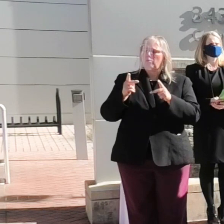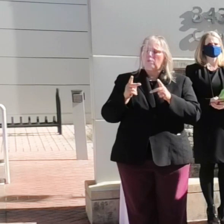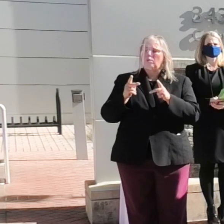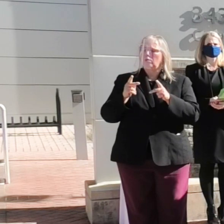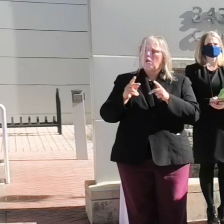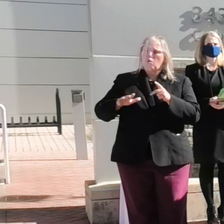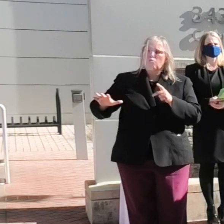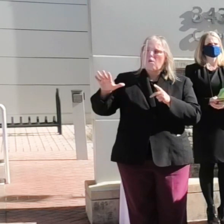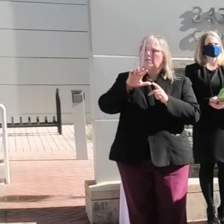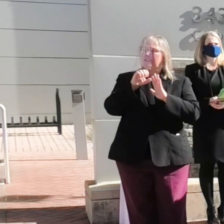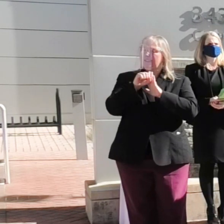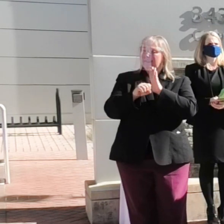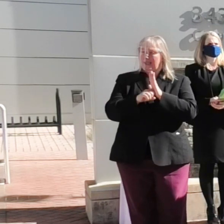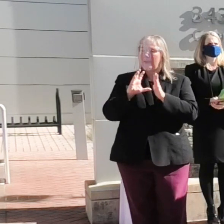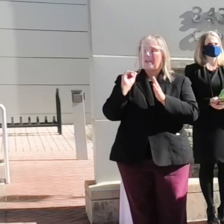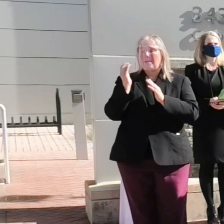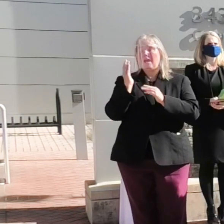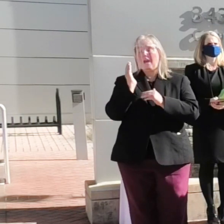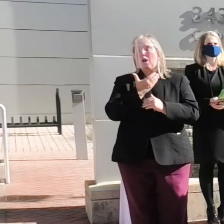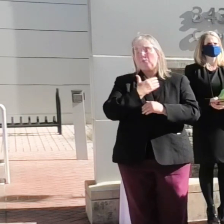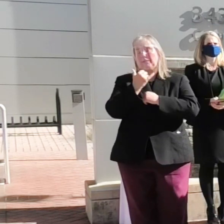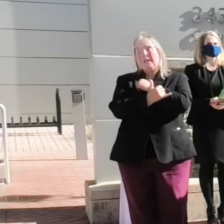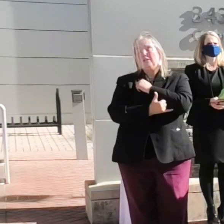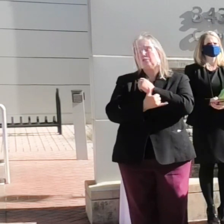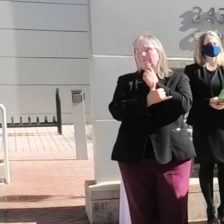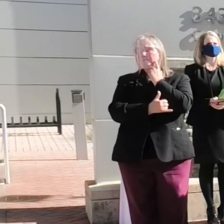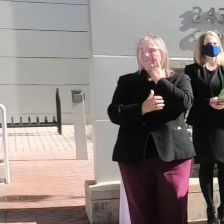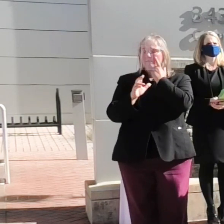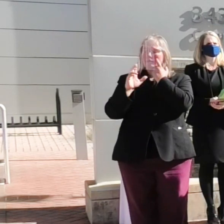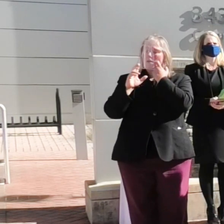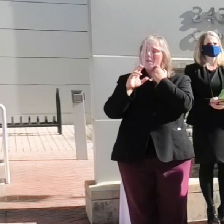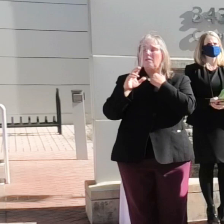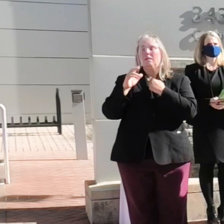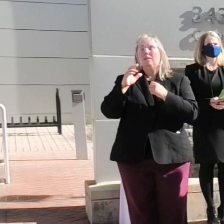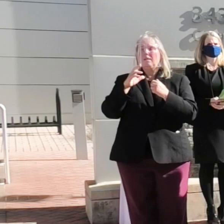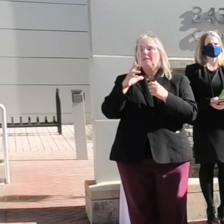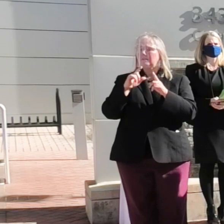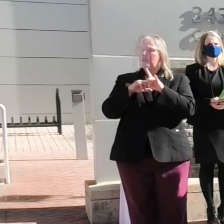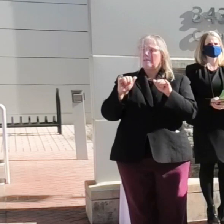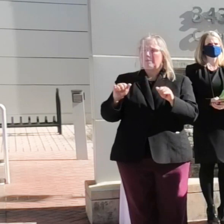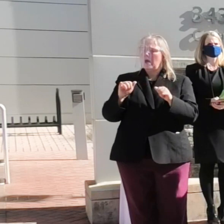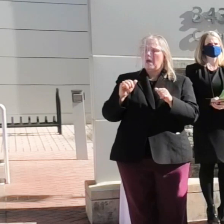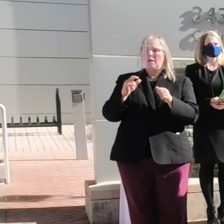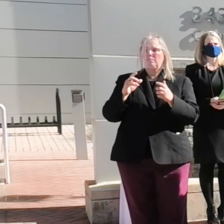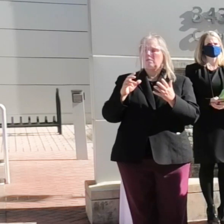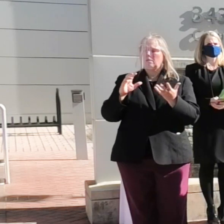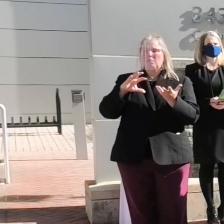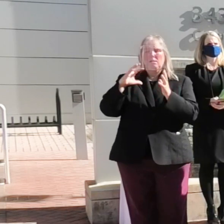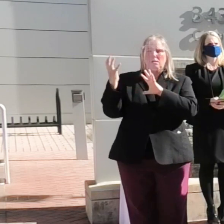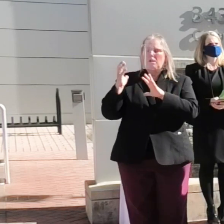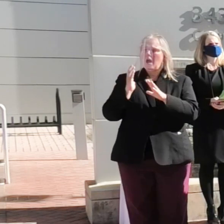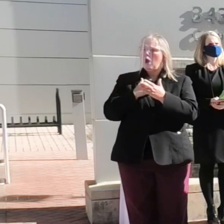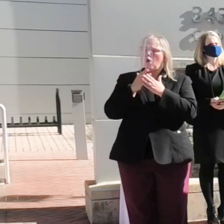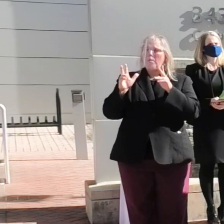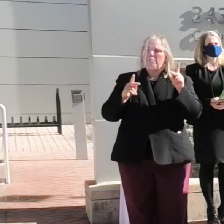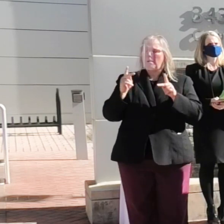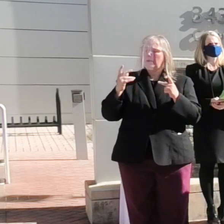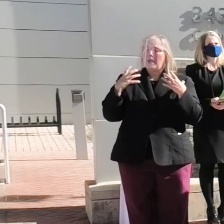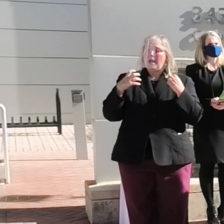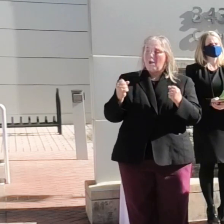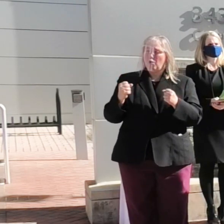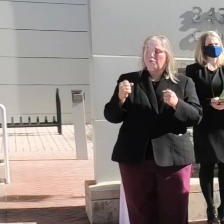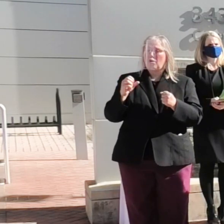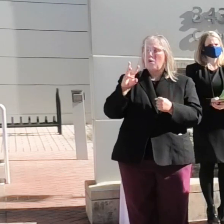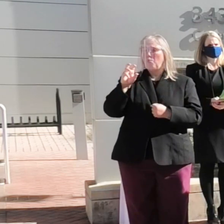and our nation, while wreaking havoc on our public health, welfare, and economy.